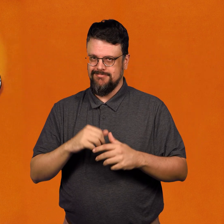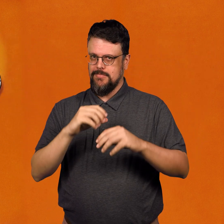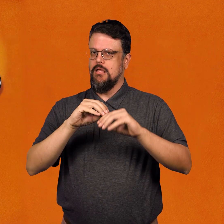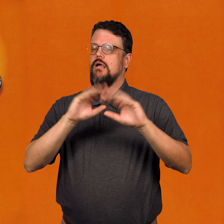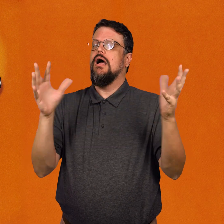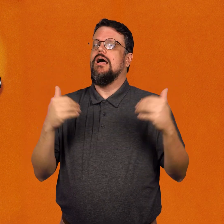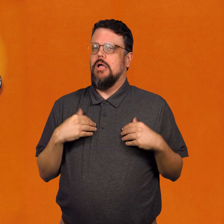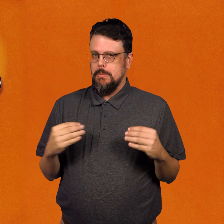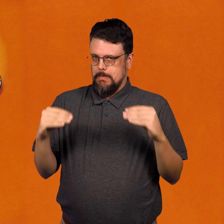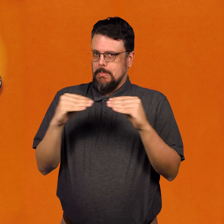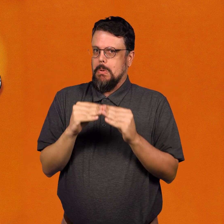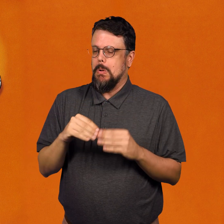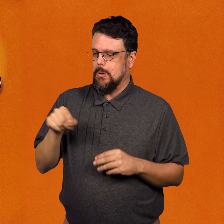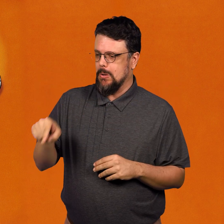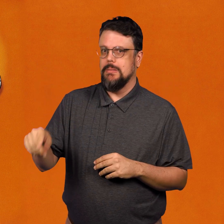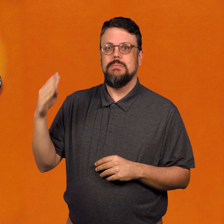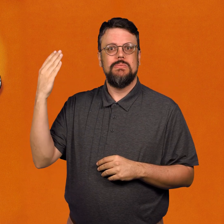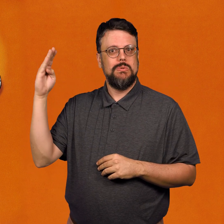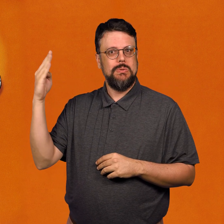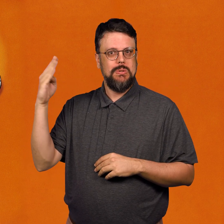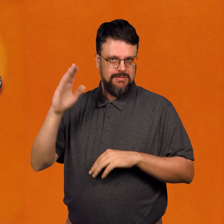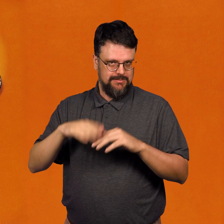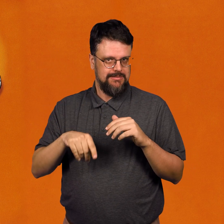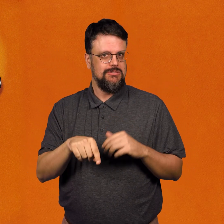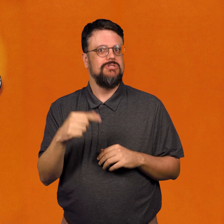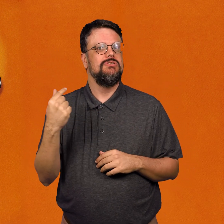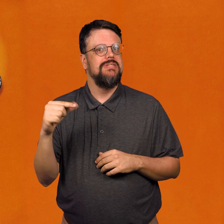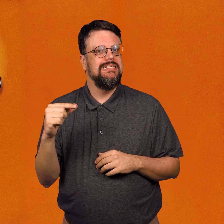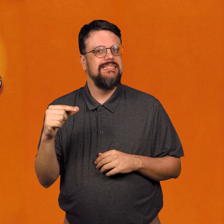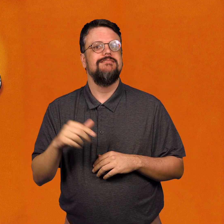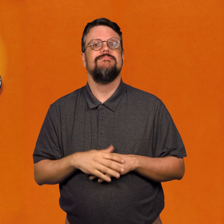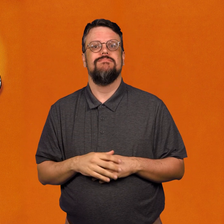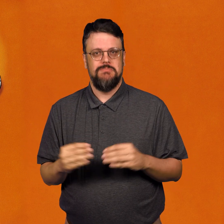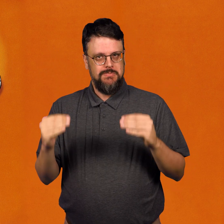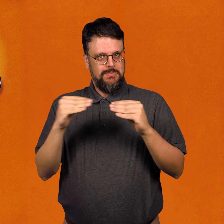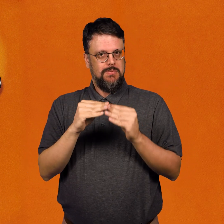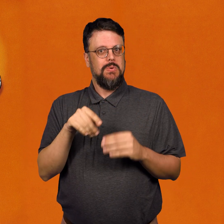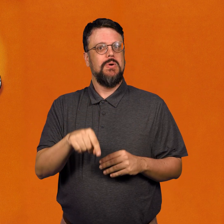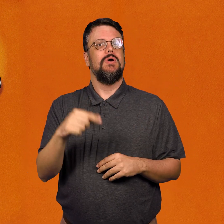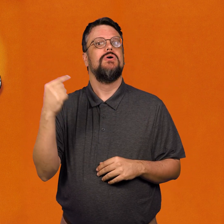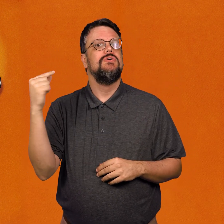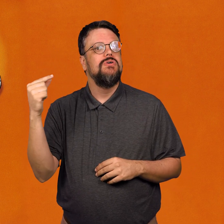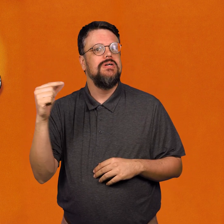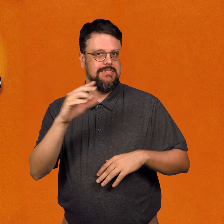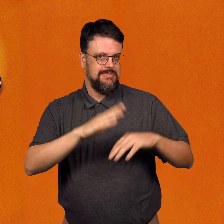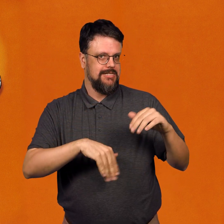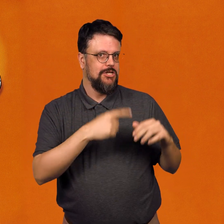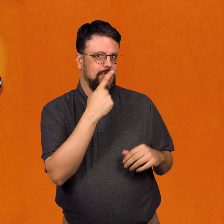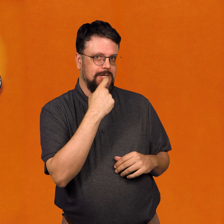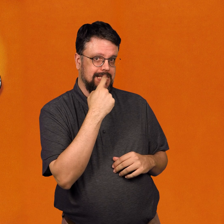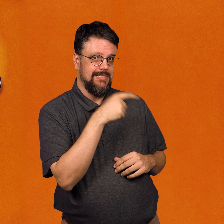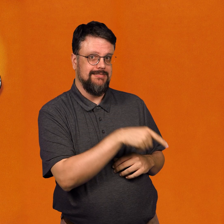it's clear that there is more pizza in the blue section than the green section, and more in the green than in the red.